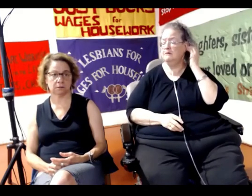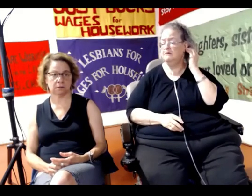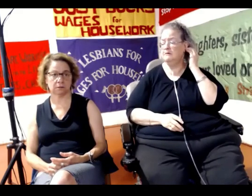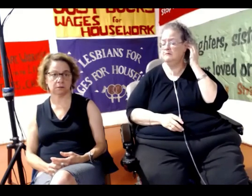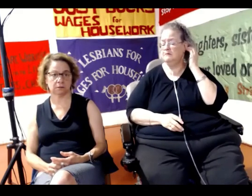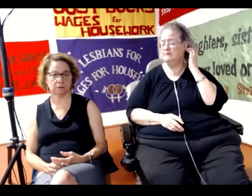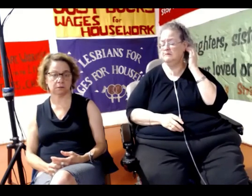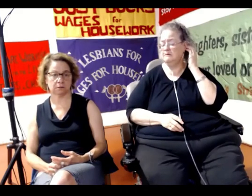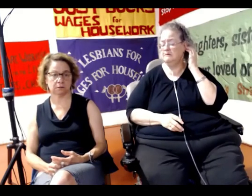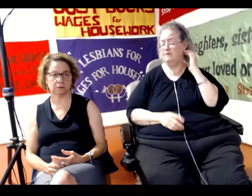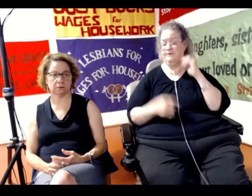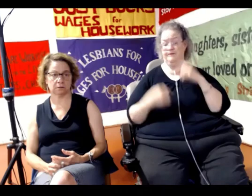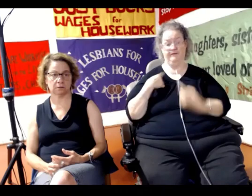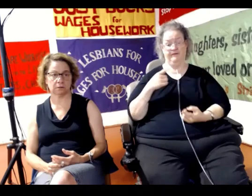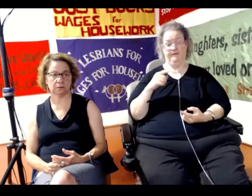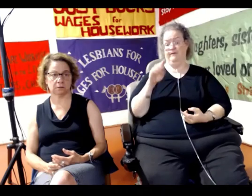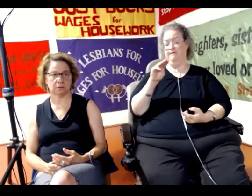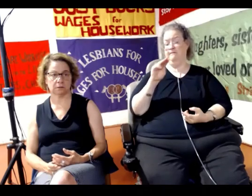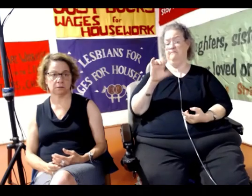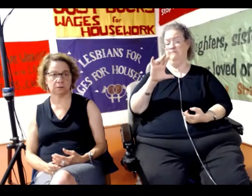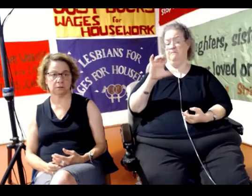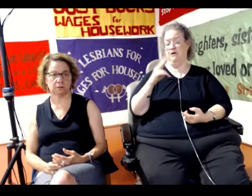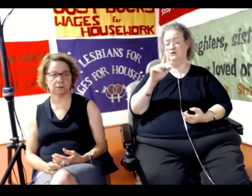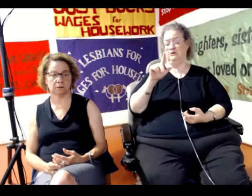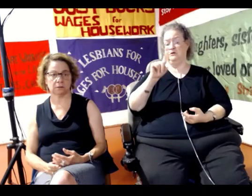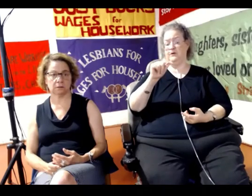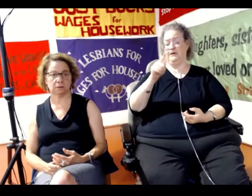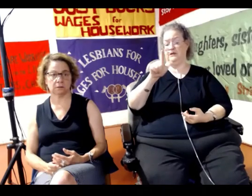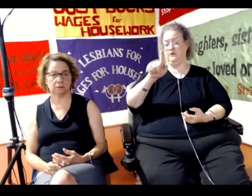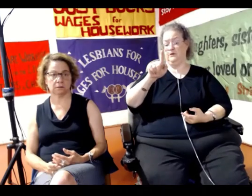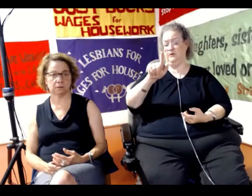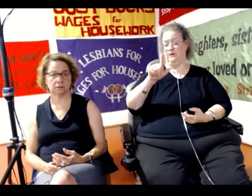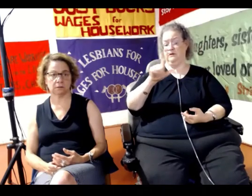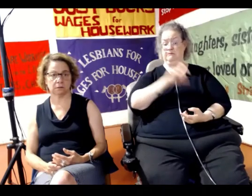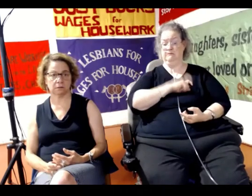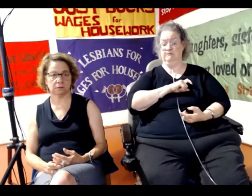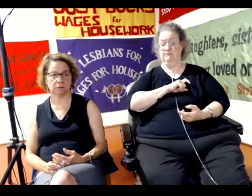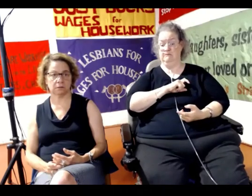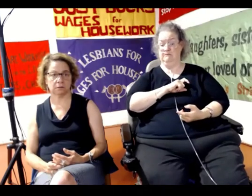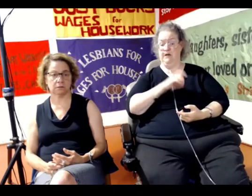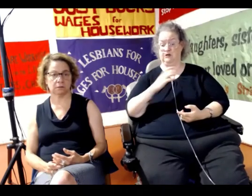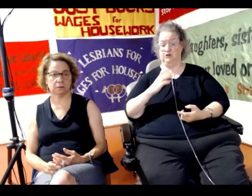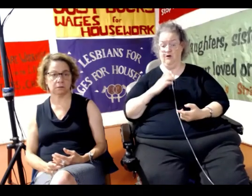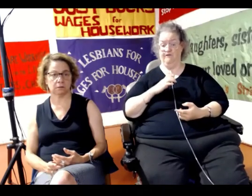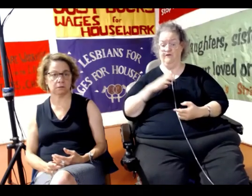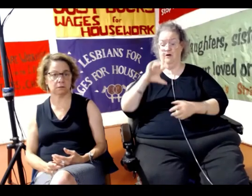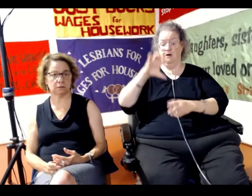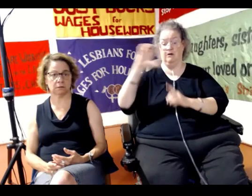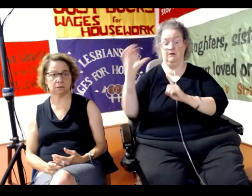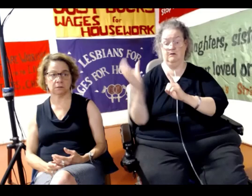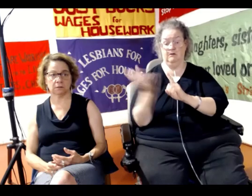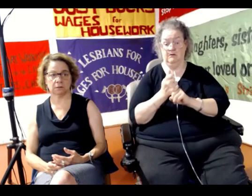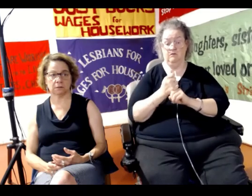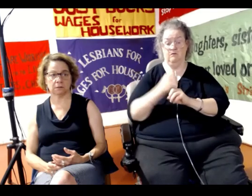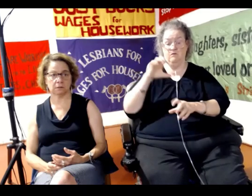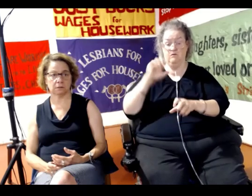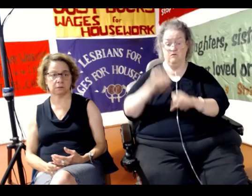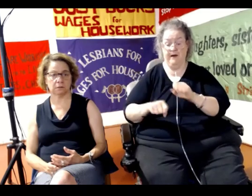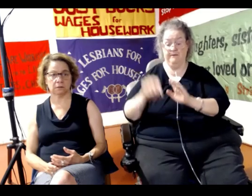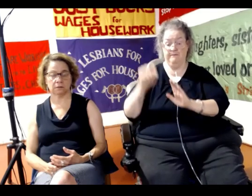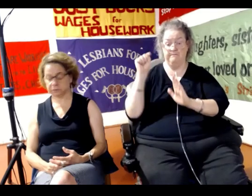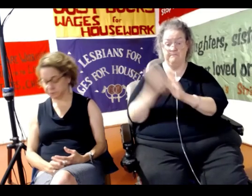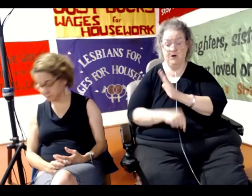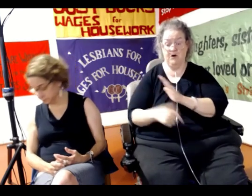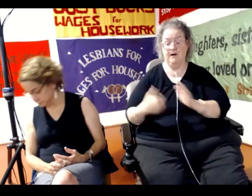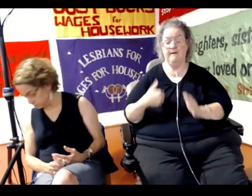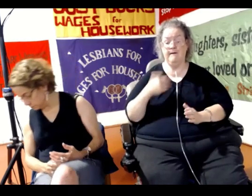Since in March 2021, a police officer abducted, raped and murdered a young woman who was walking home.